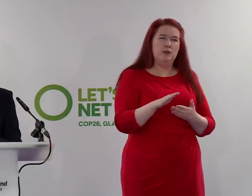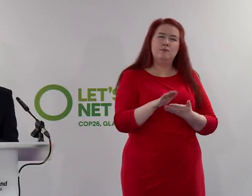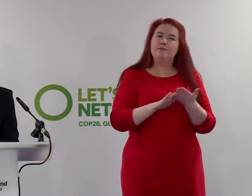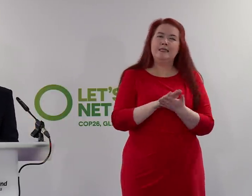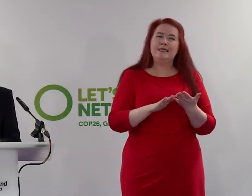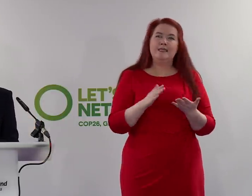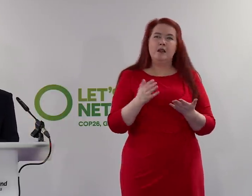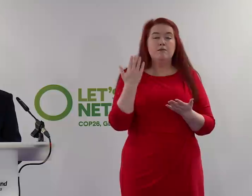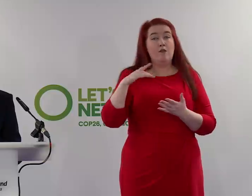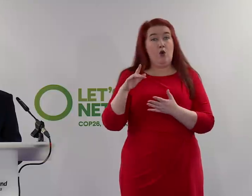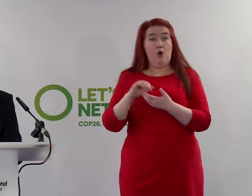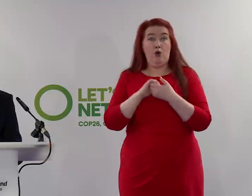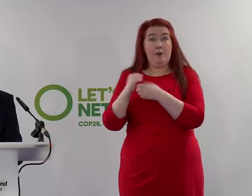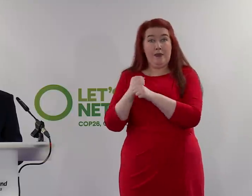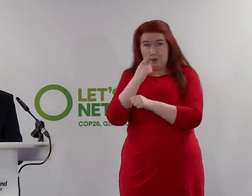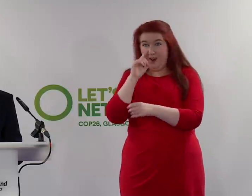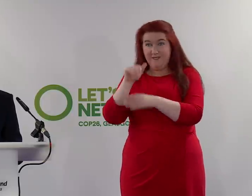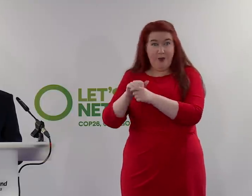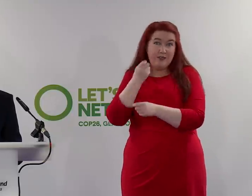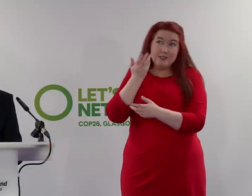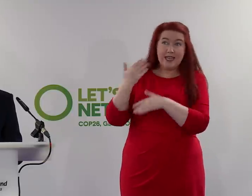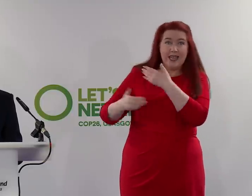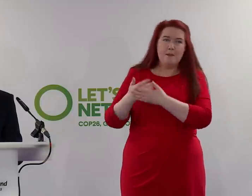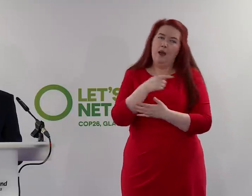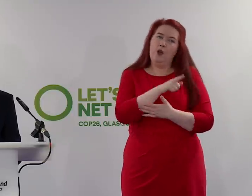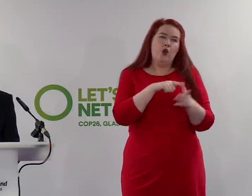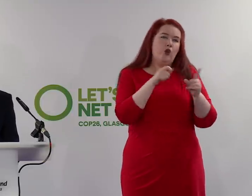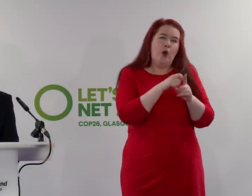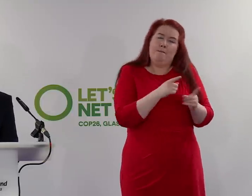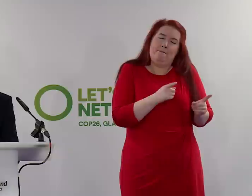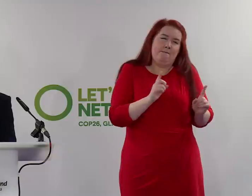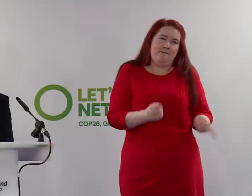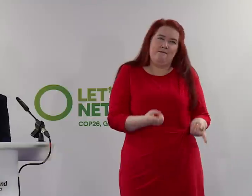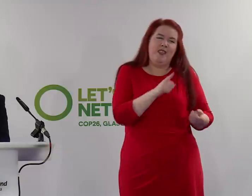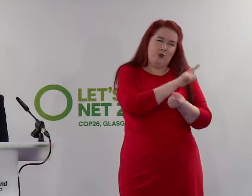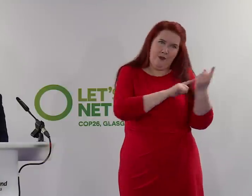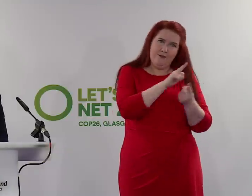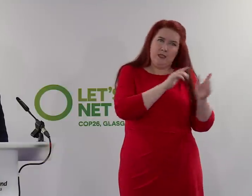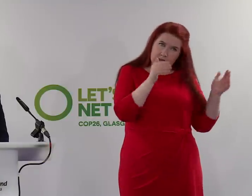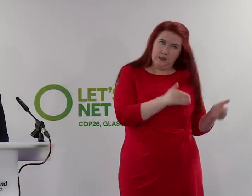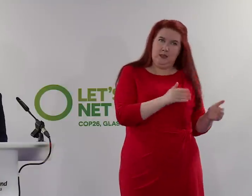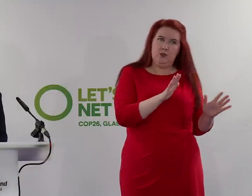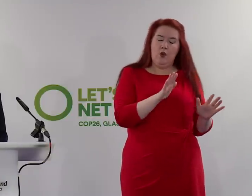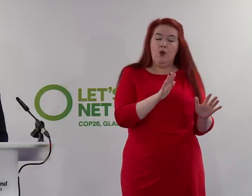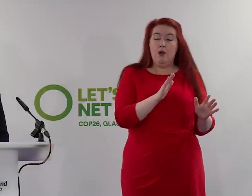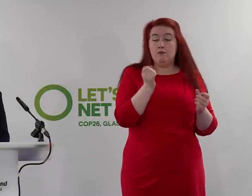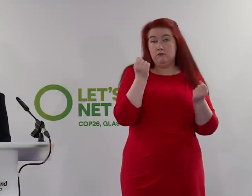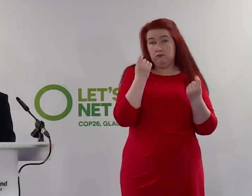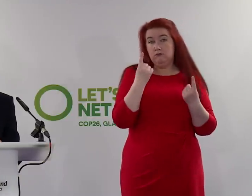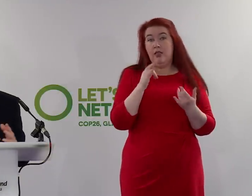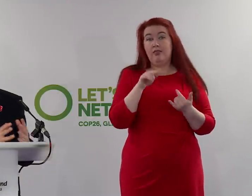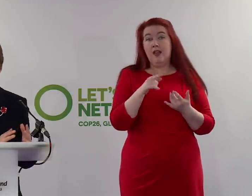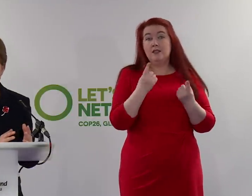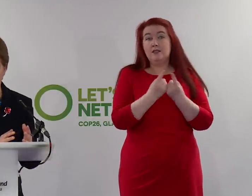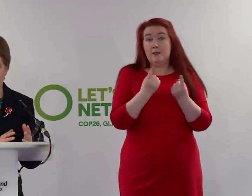get involved in some of the day-to-day stuff. So I accept that there will be a sense that this is something that is